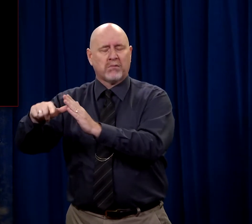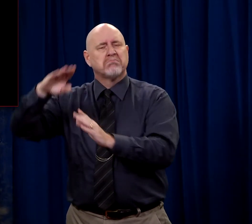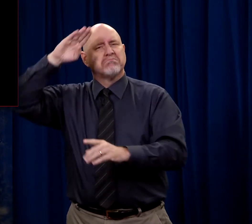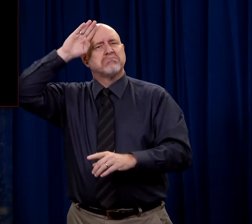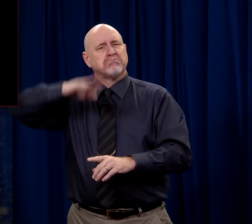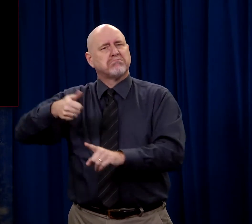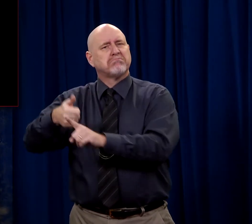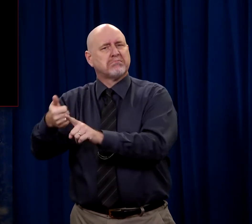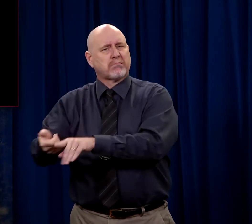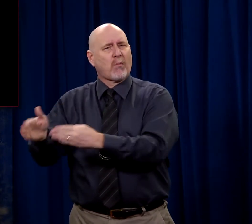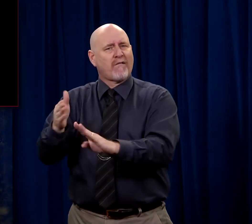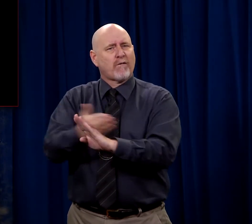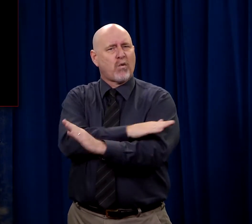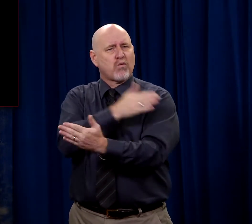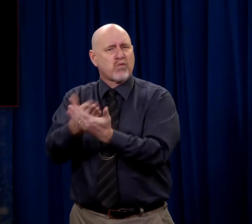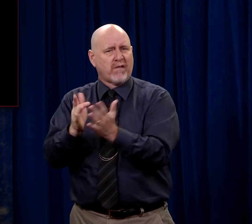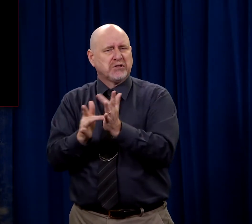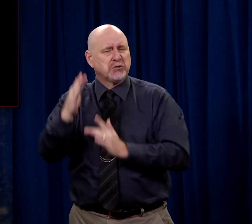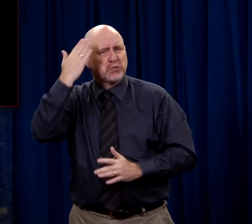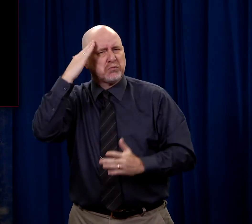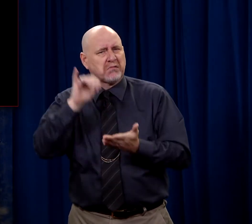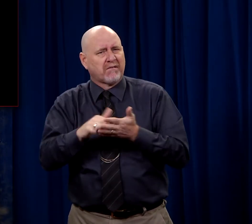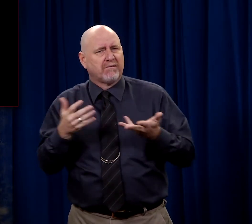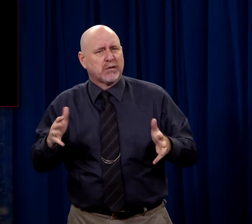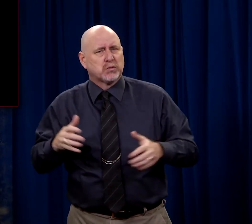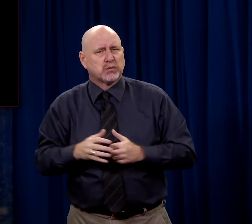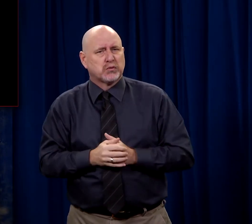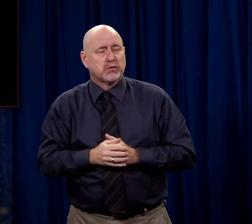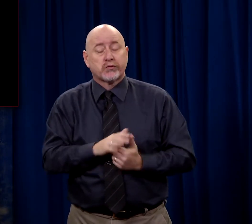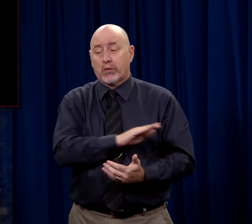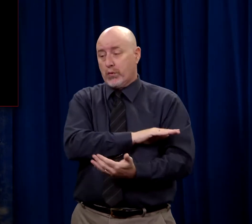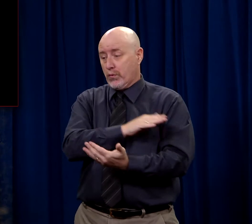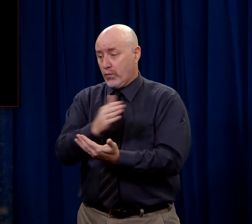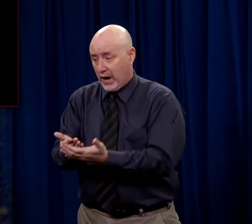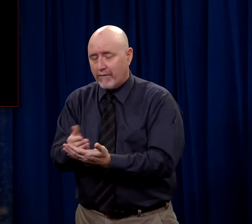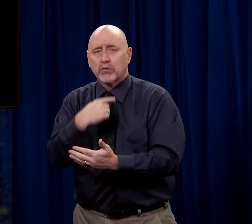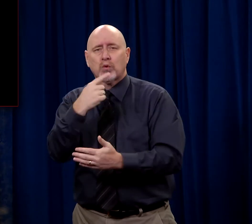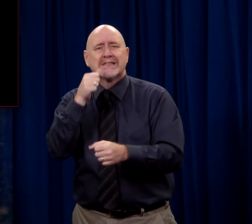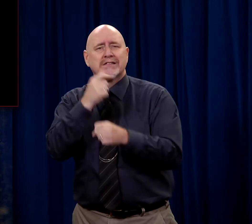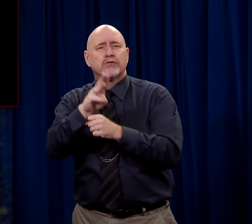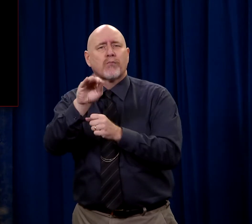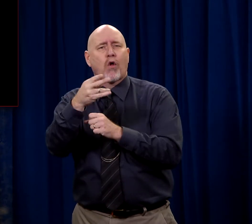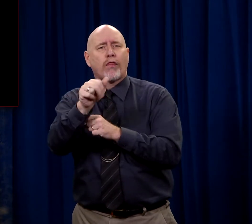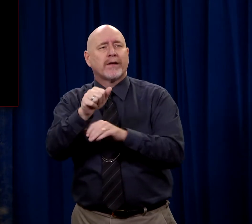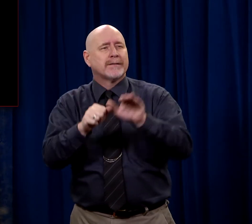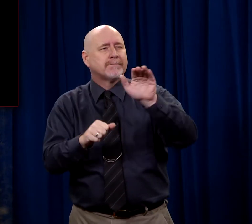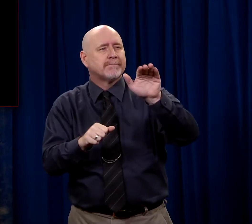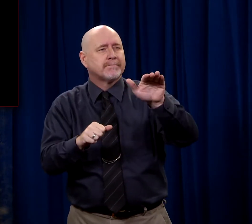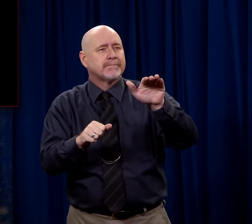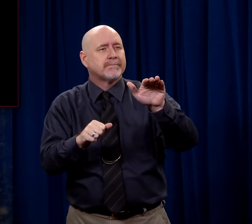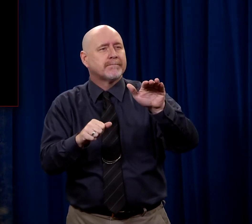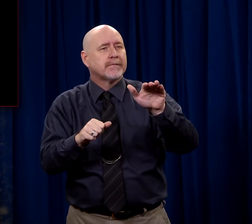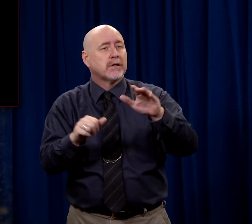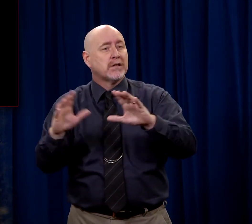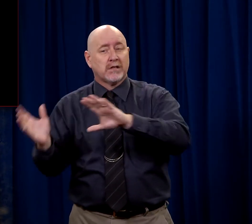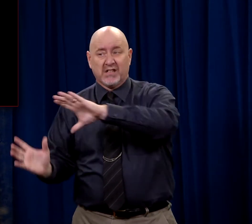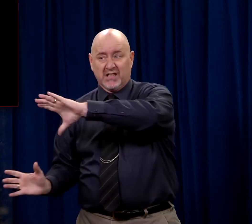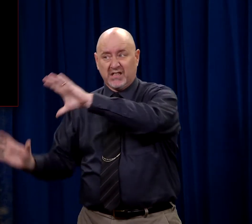there knowing that Lazarus would be dead when he got there. He got there and said to Martha, I want you to roll back the